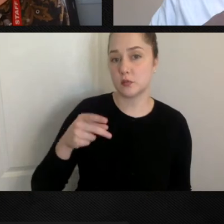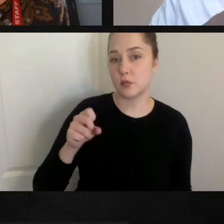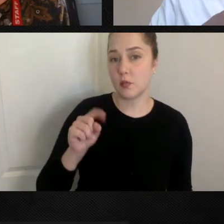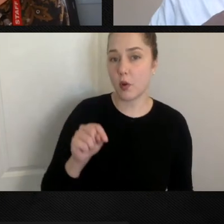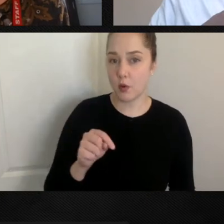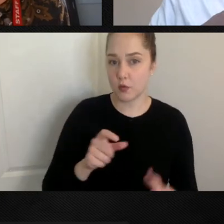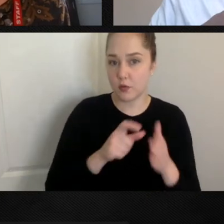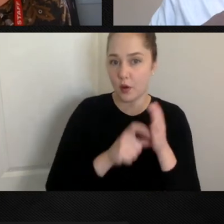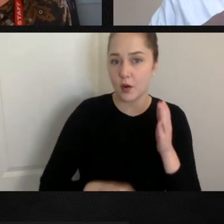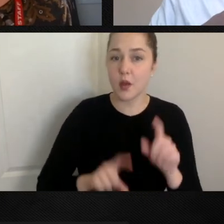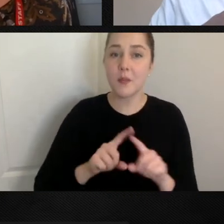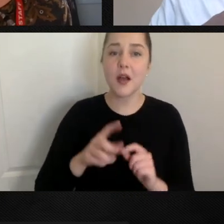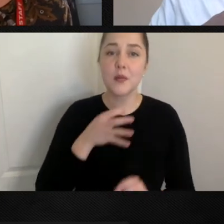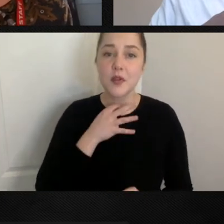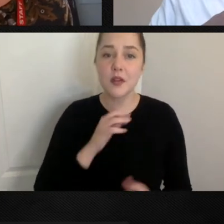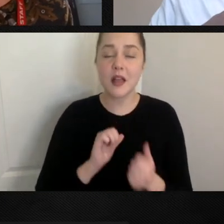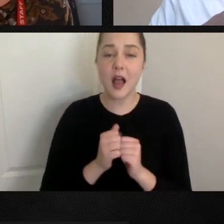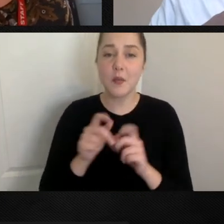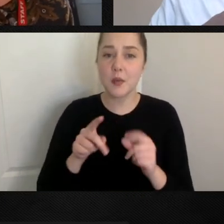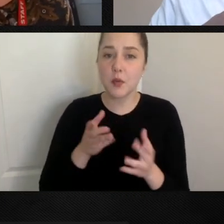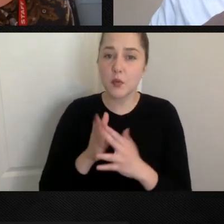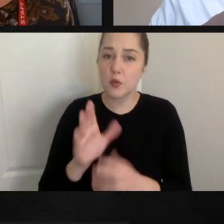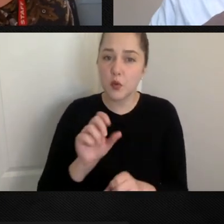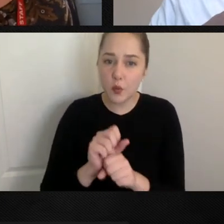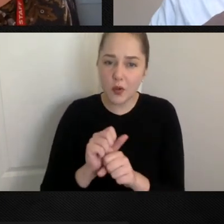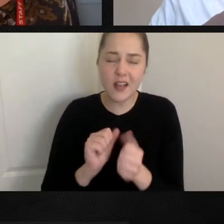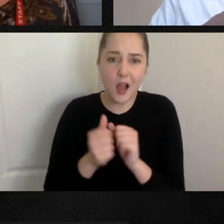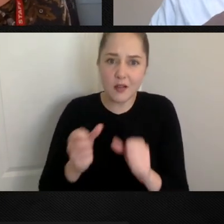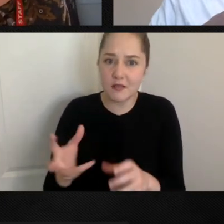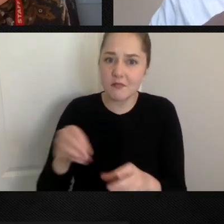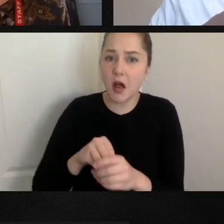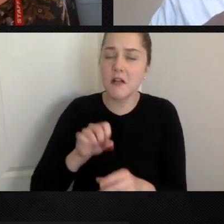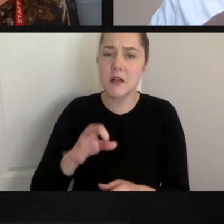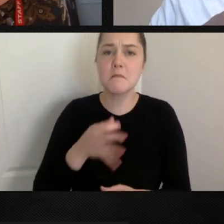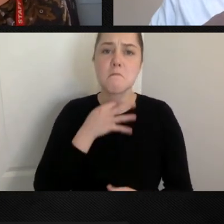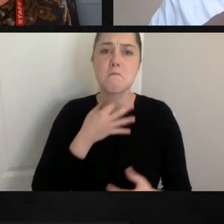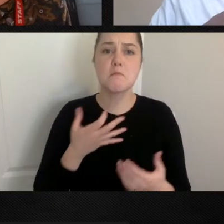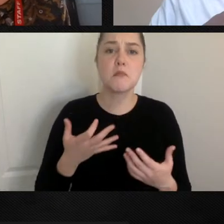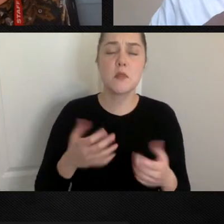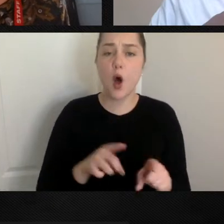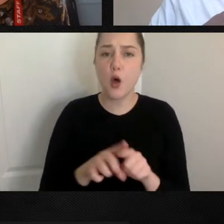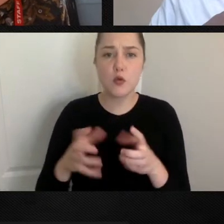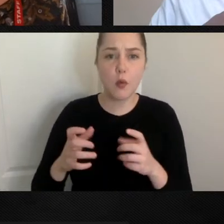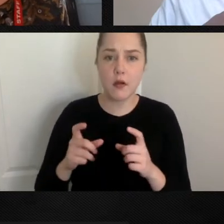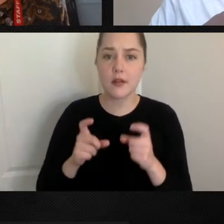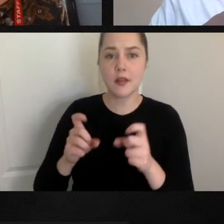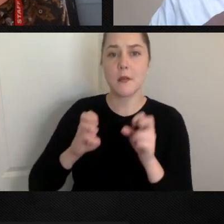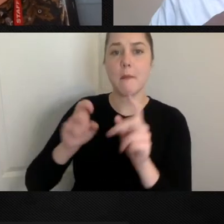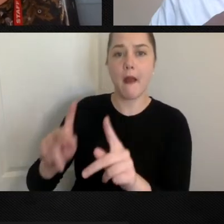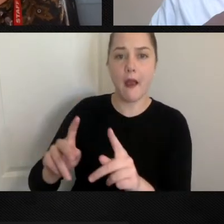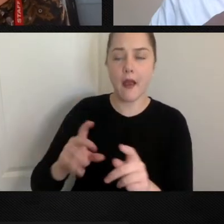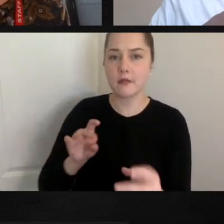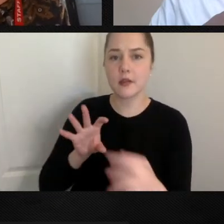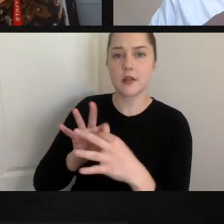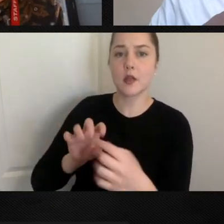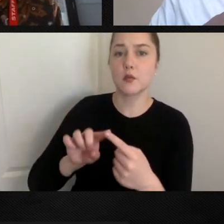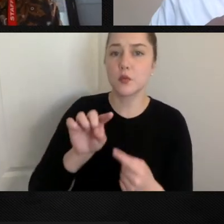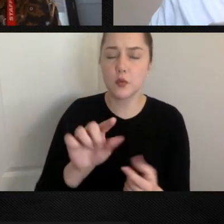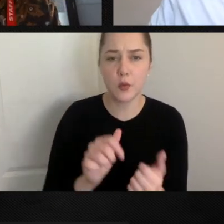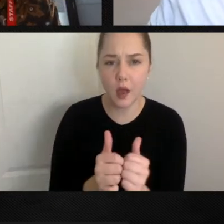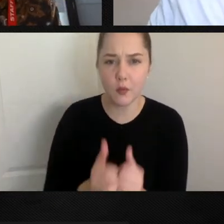through your work might, how they could get involved if they were interested in also giving back and being connected with you?